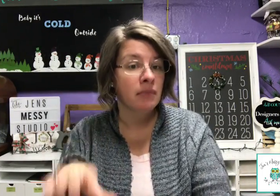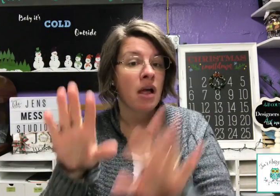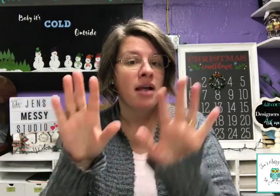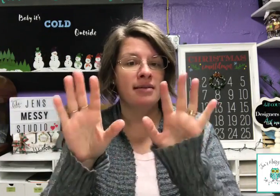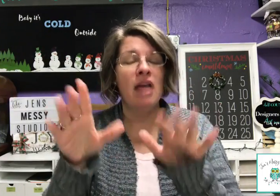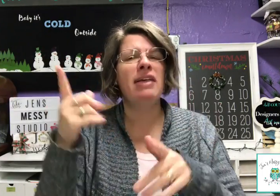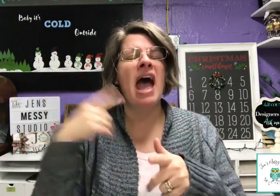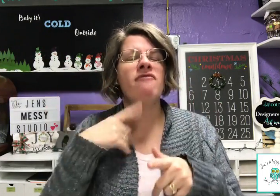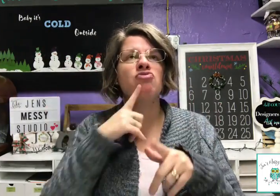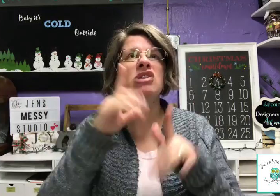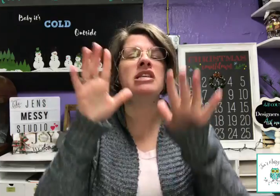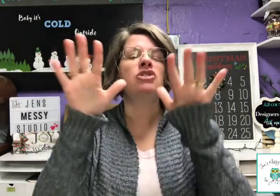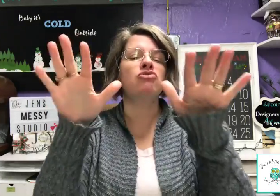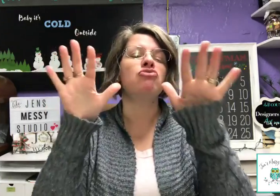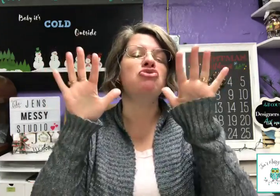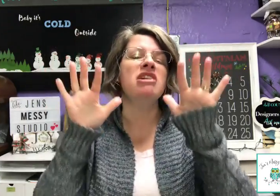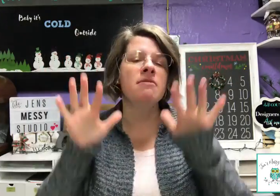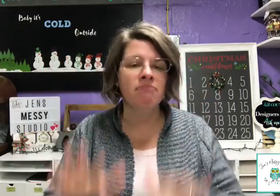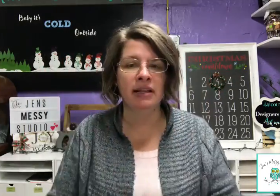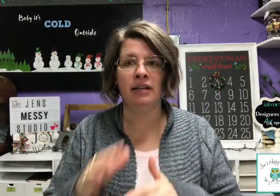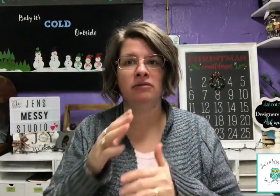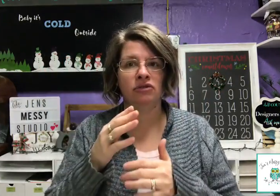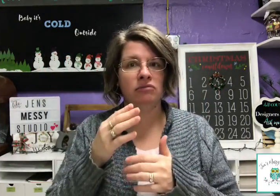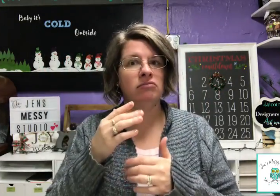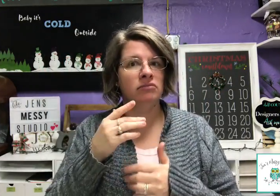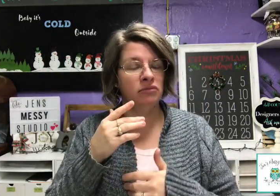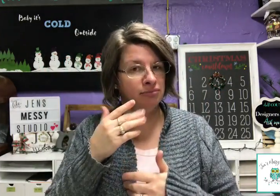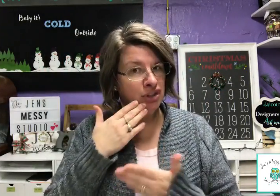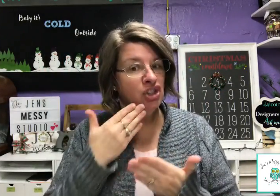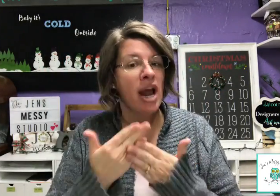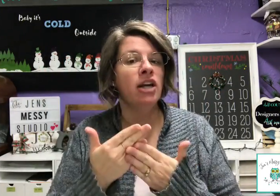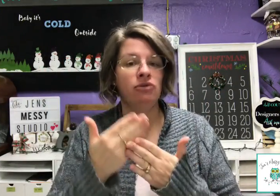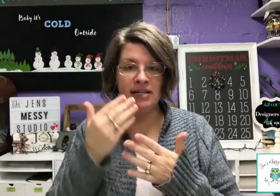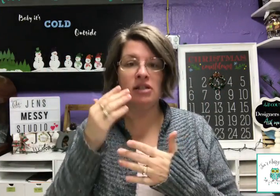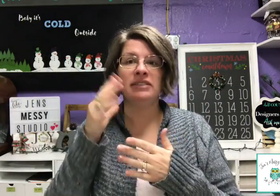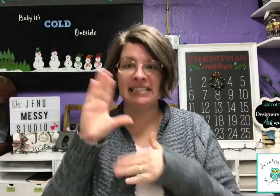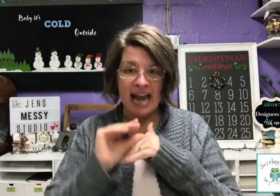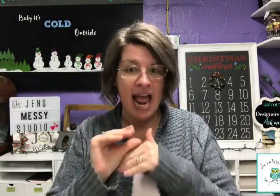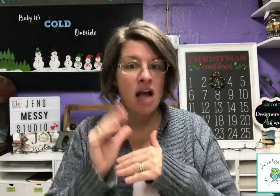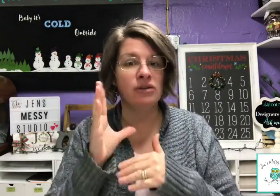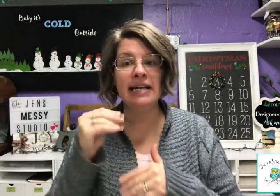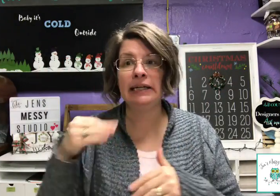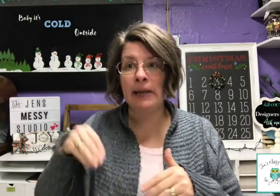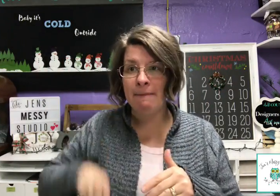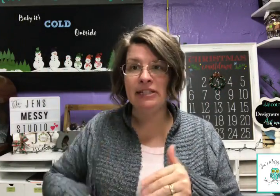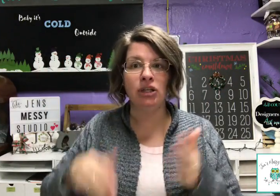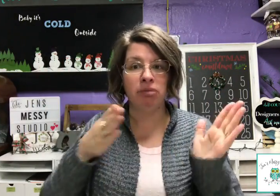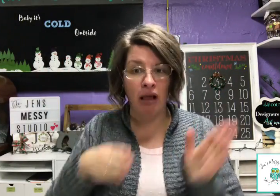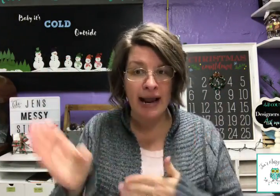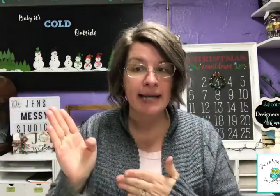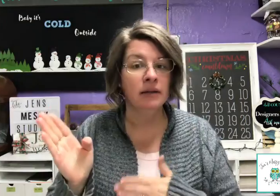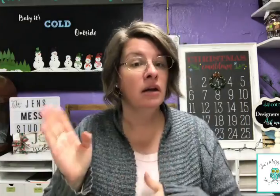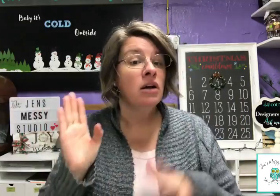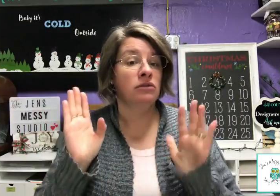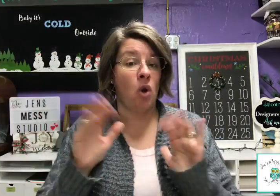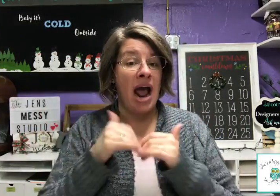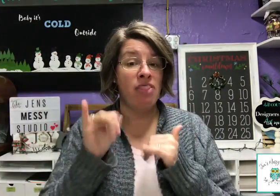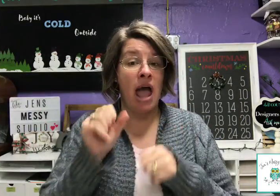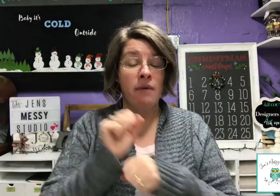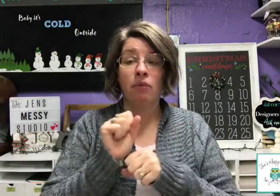that they have within many generations. has a committed plan to have the other